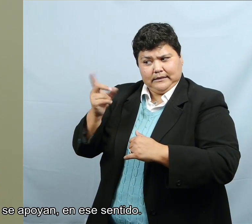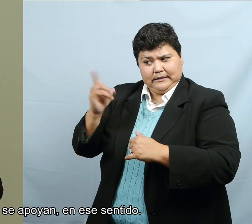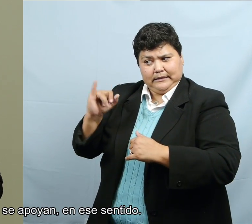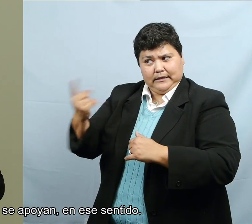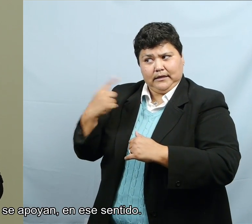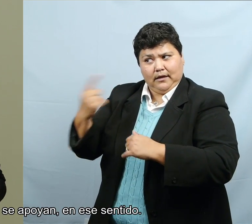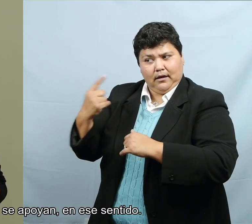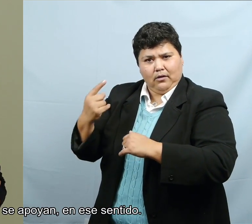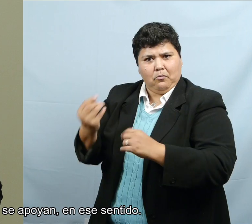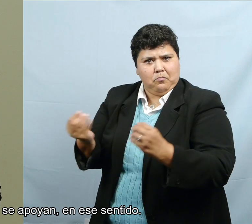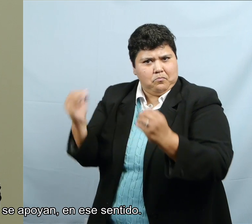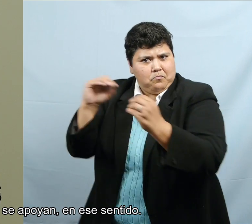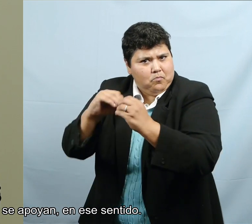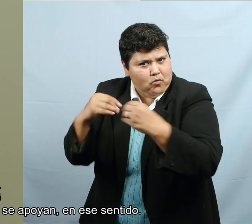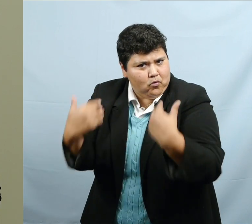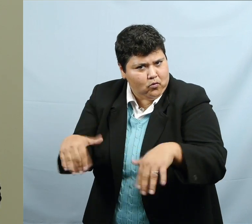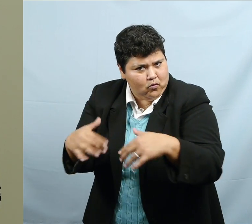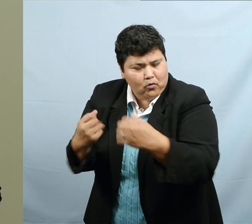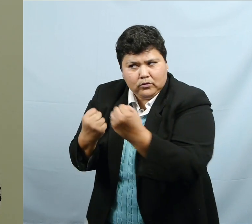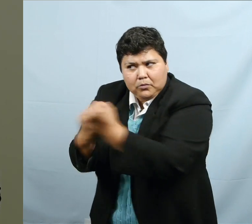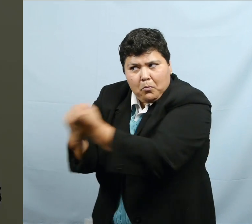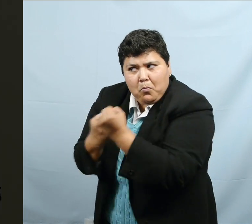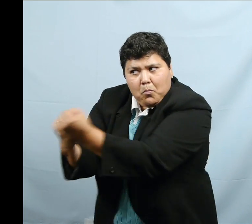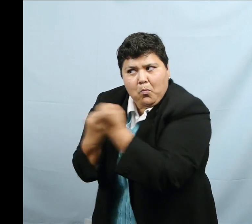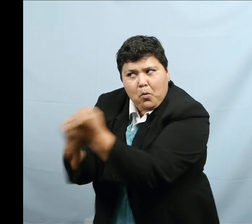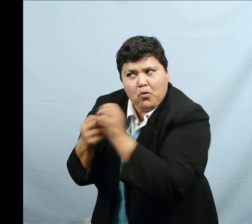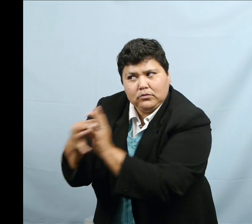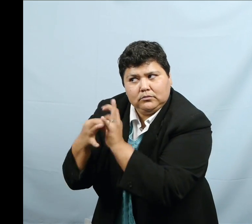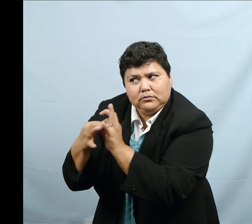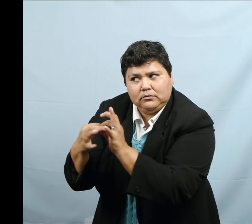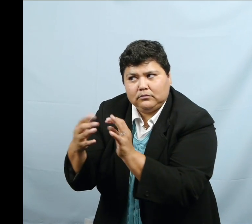the CDI. You really do support each other in that sense, so.